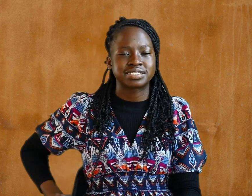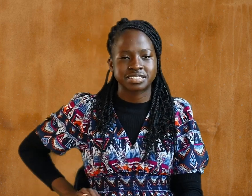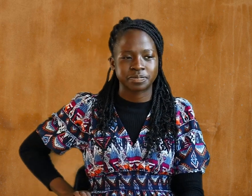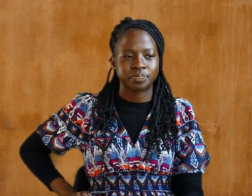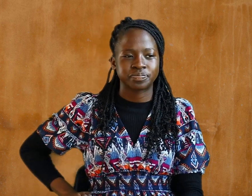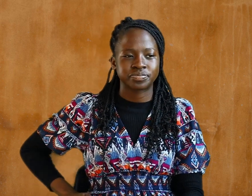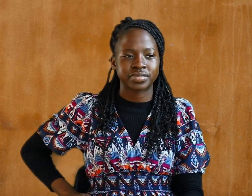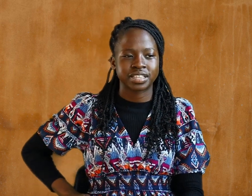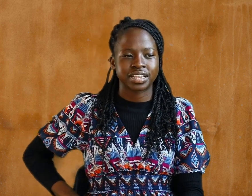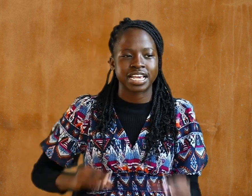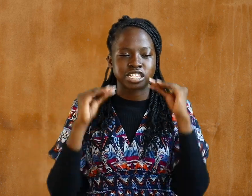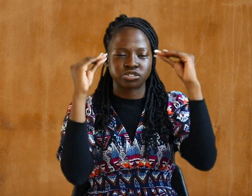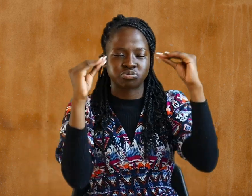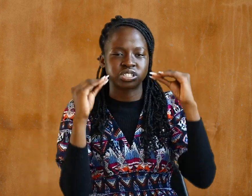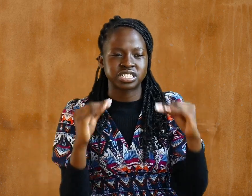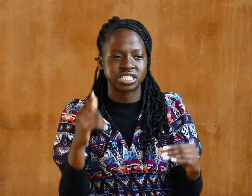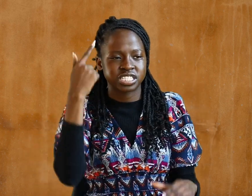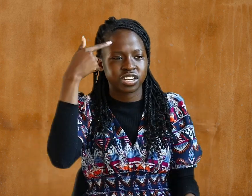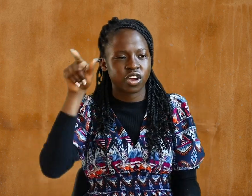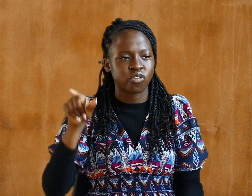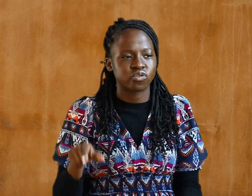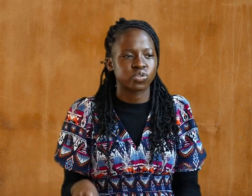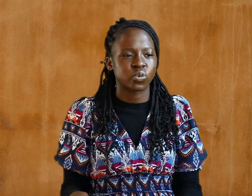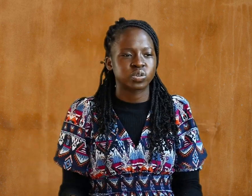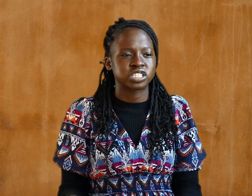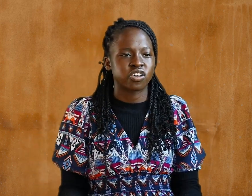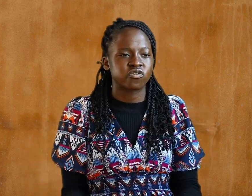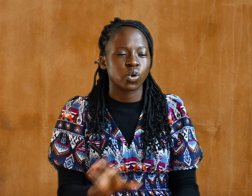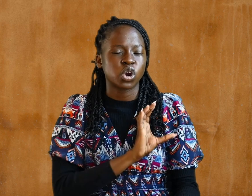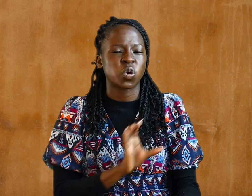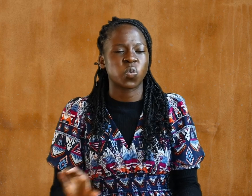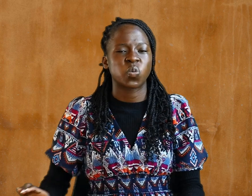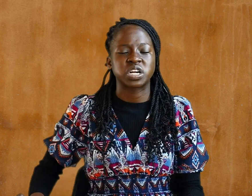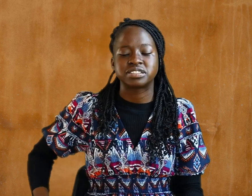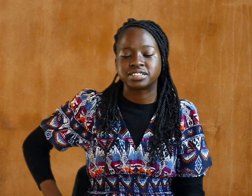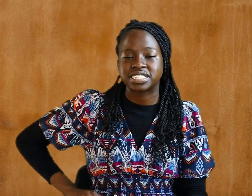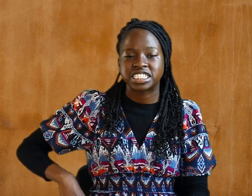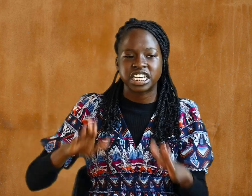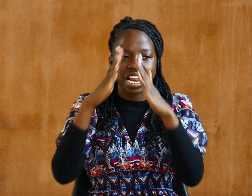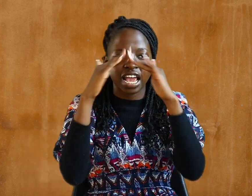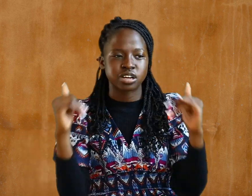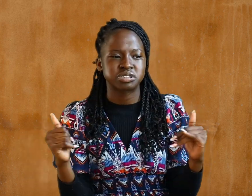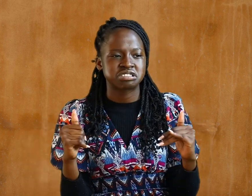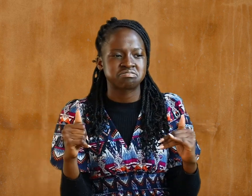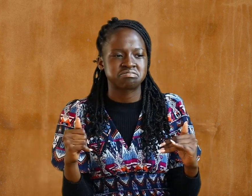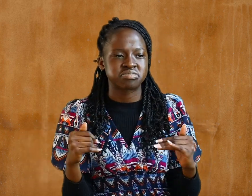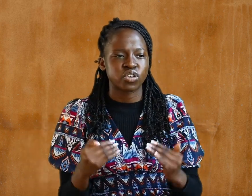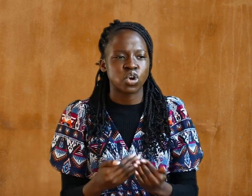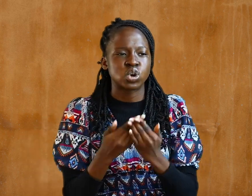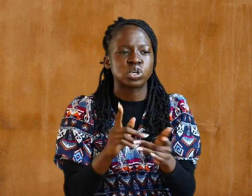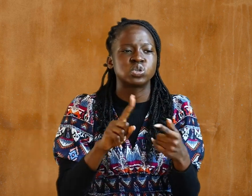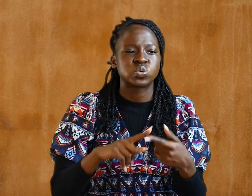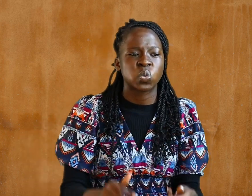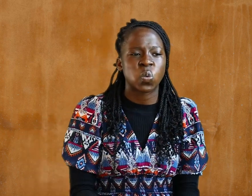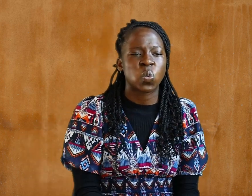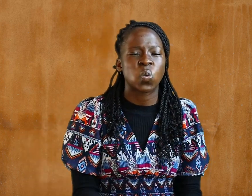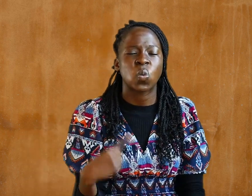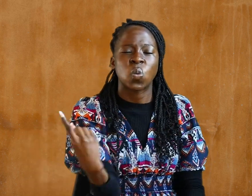Instructions for Christian households Submit to one another out of the